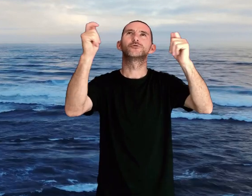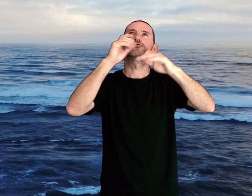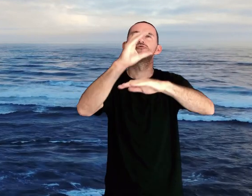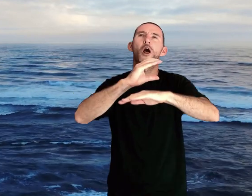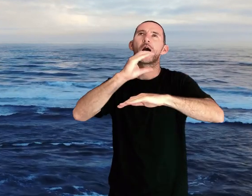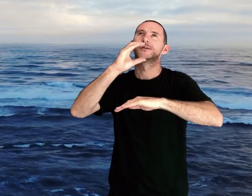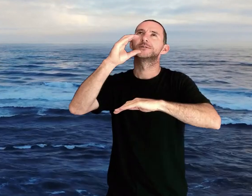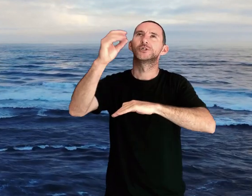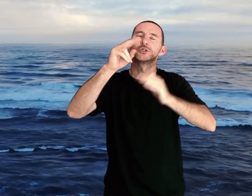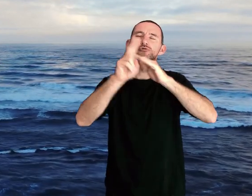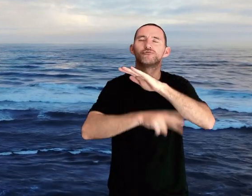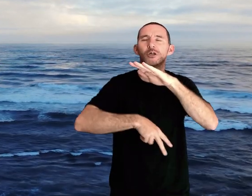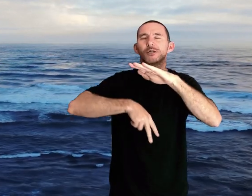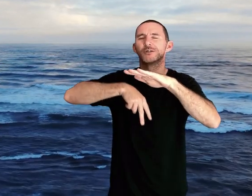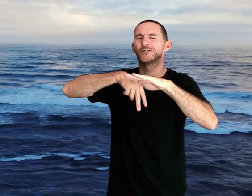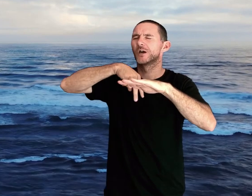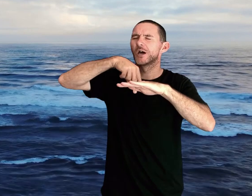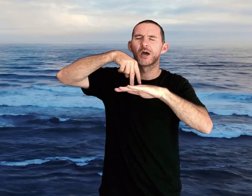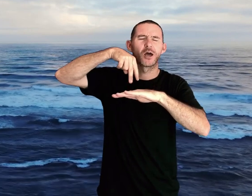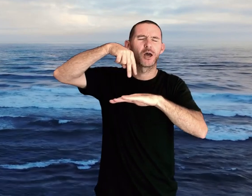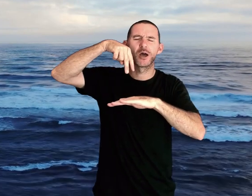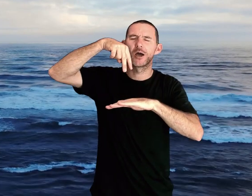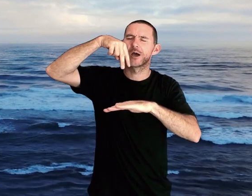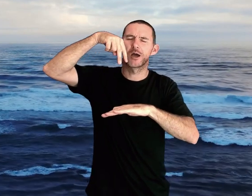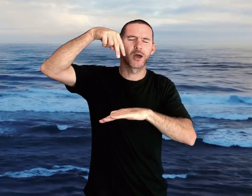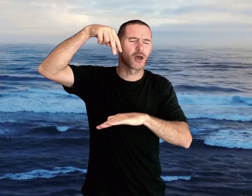Christ is risen